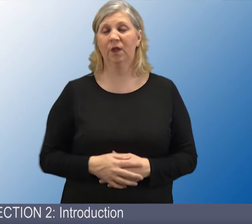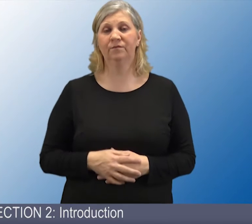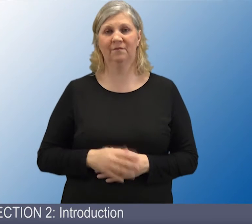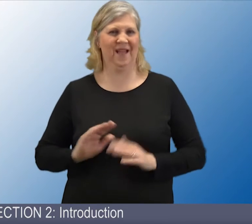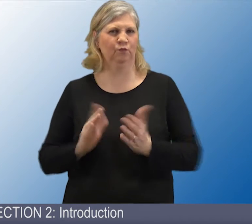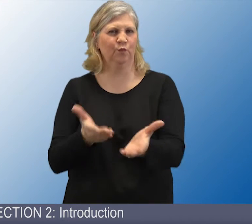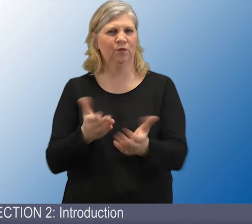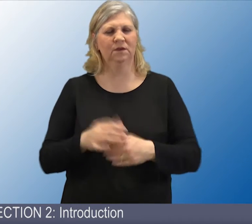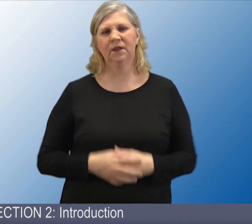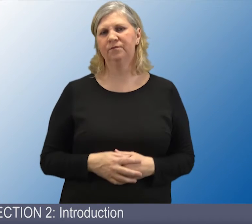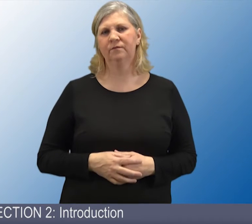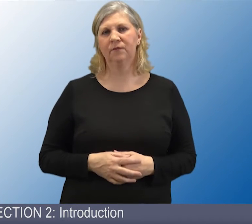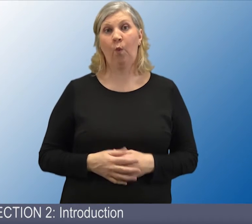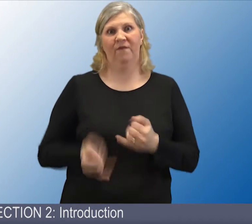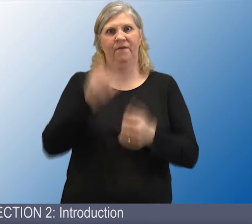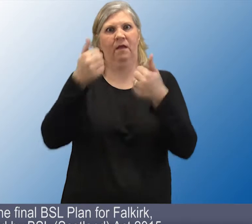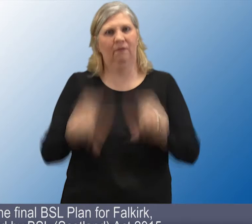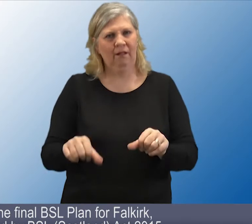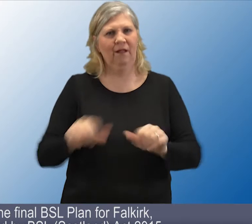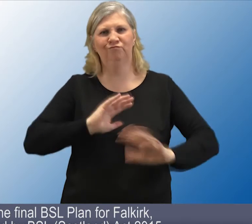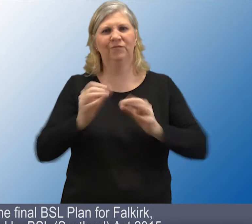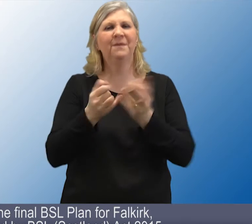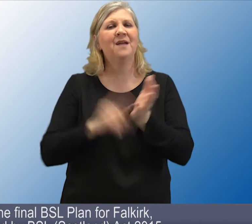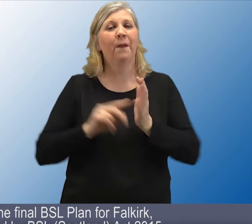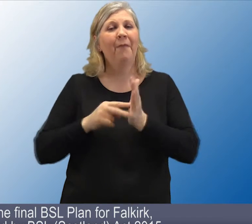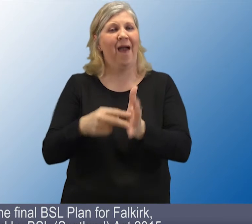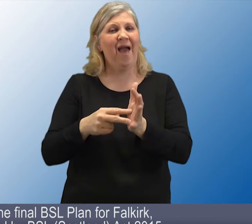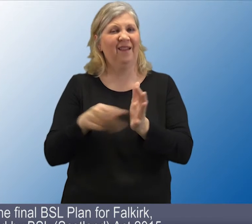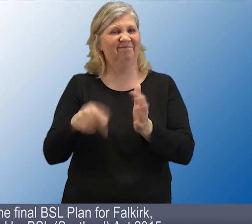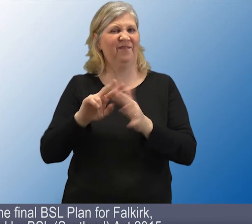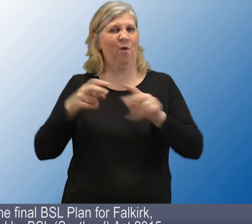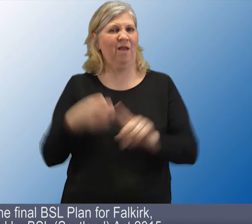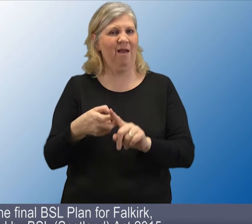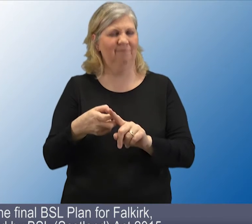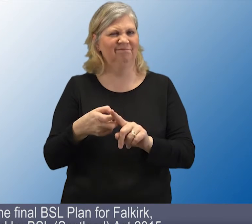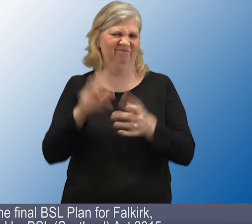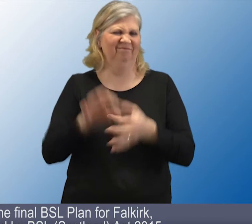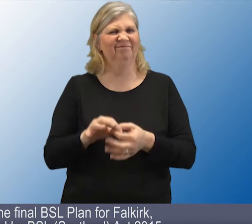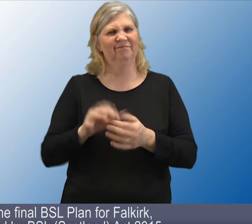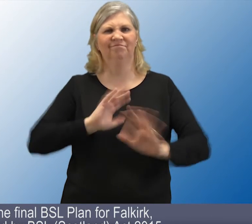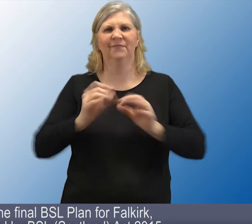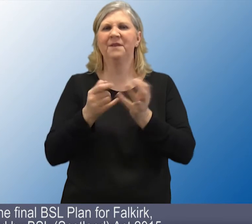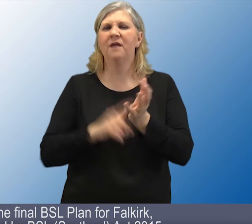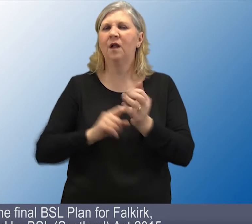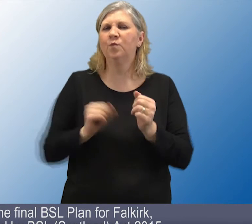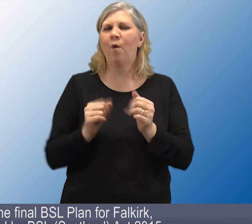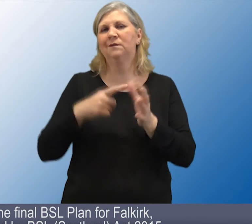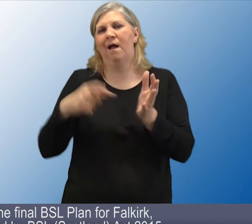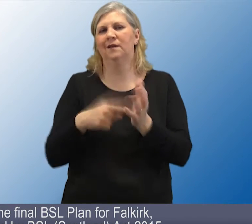Section 2. Introduction This is the final BSL Plan for Falkirk, required by BSL Scotland Act,